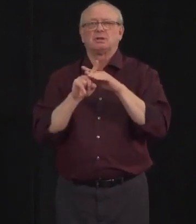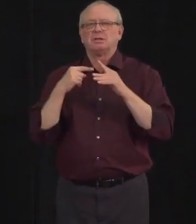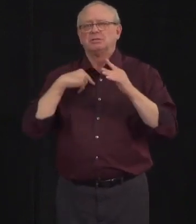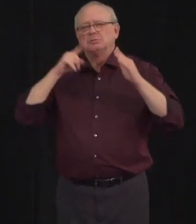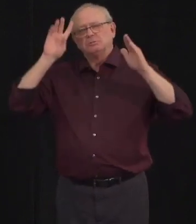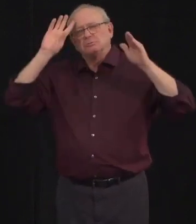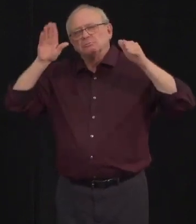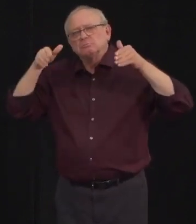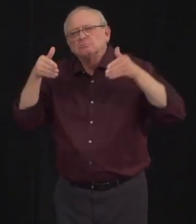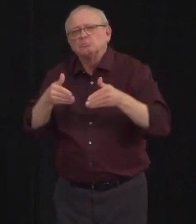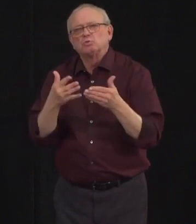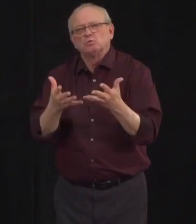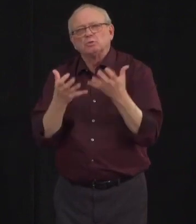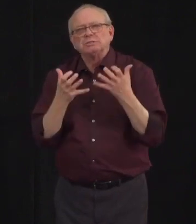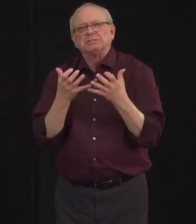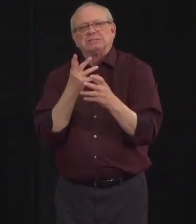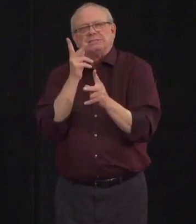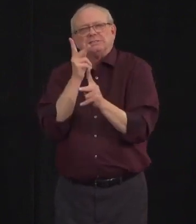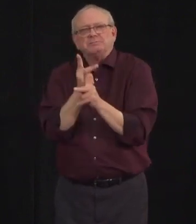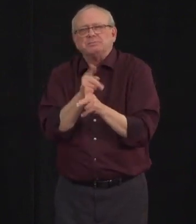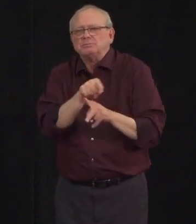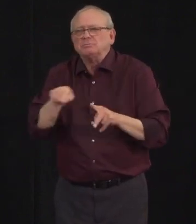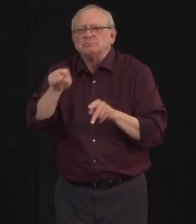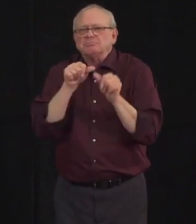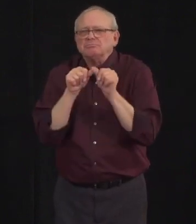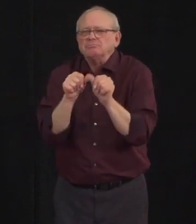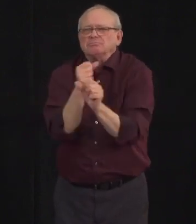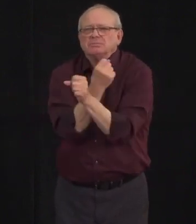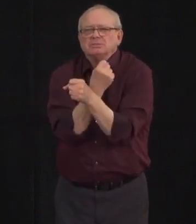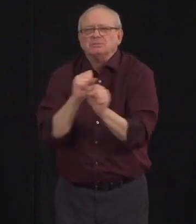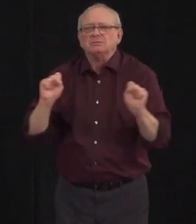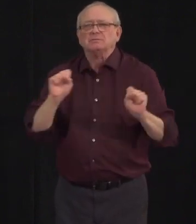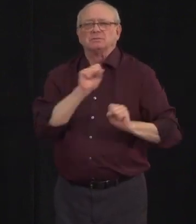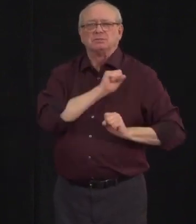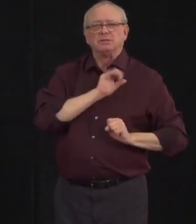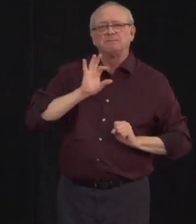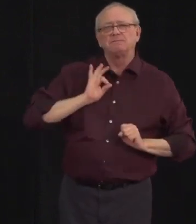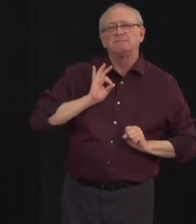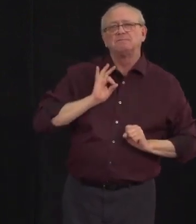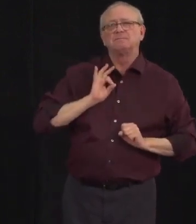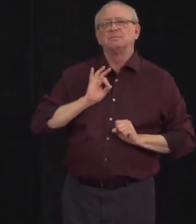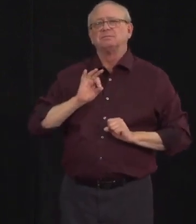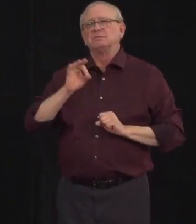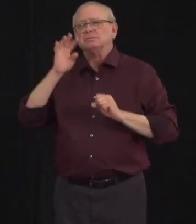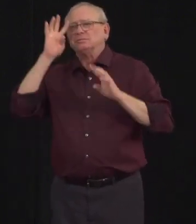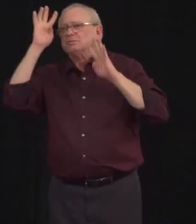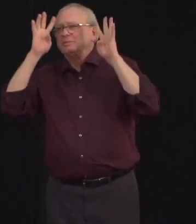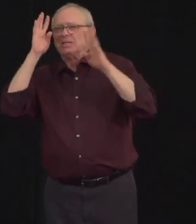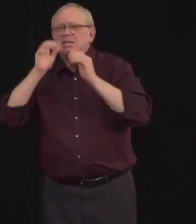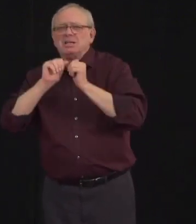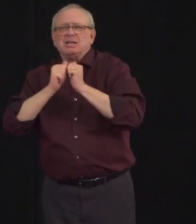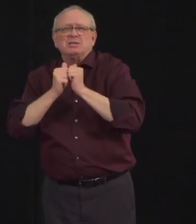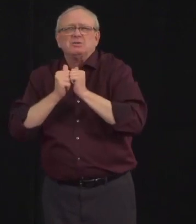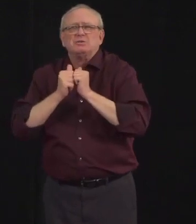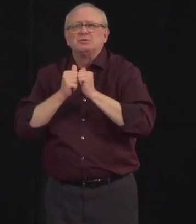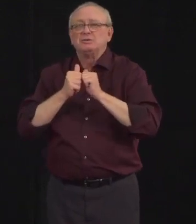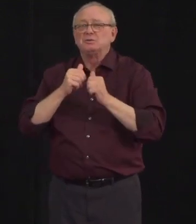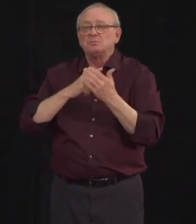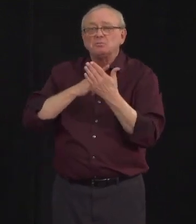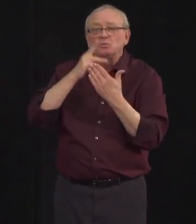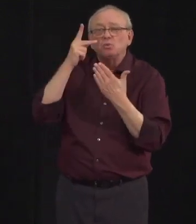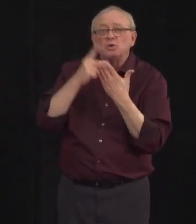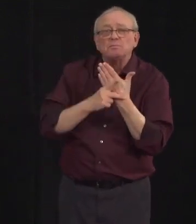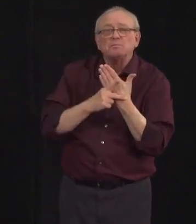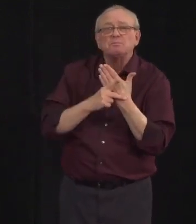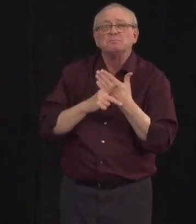support residents' quality of life in times of physical distancing by delivering creative programming which includes keeping residents and families as connected